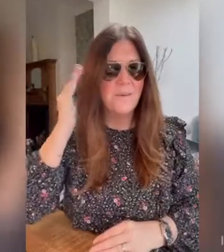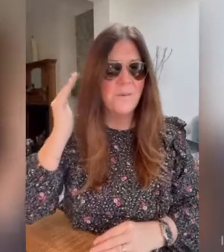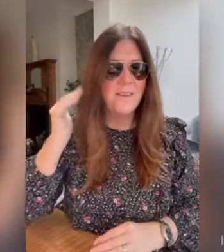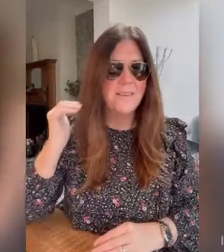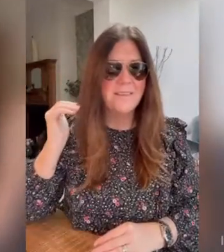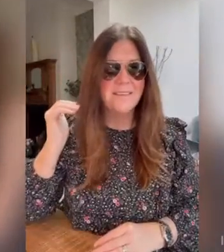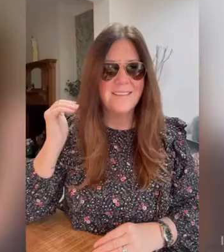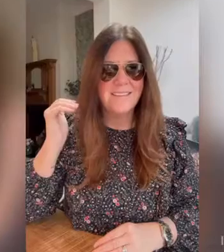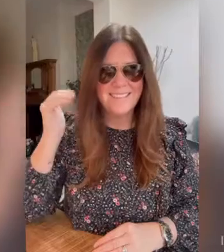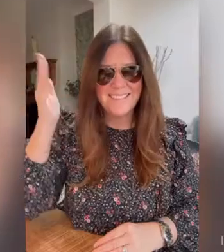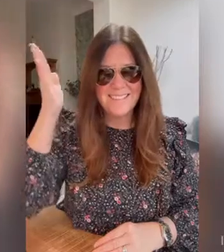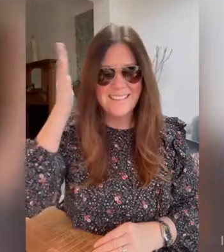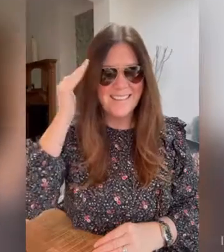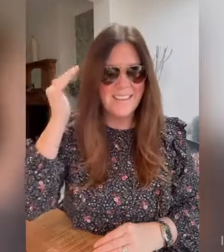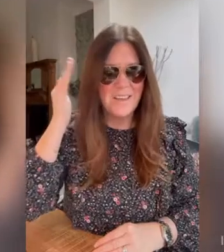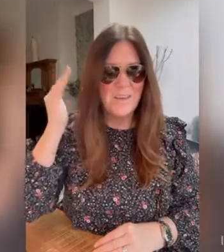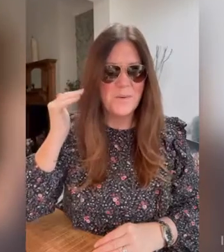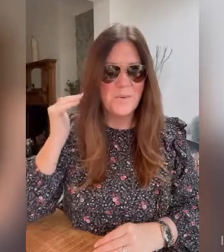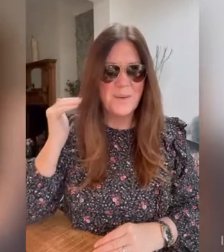Wind. Wind.